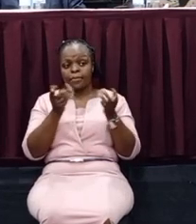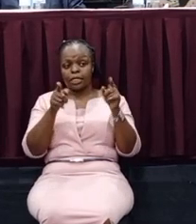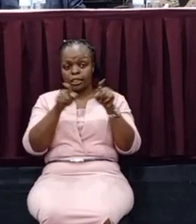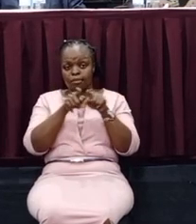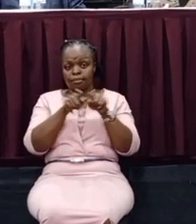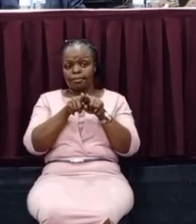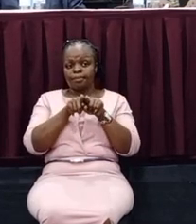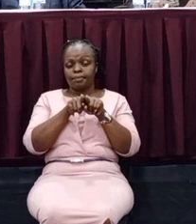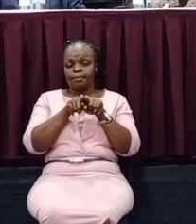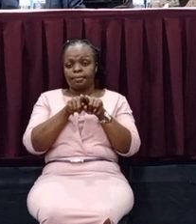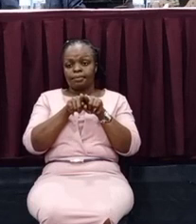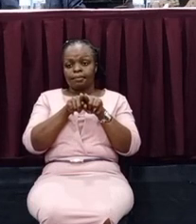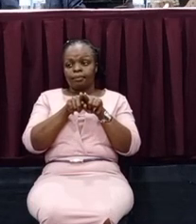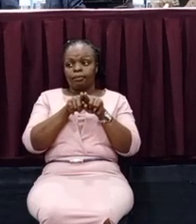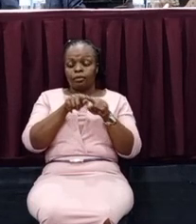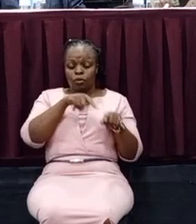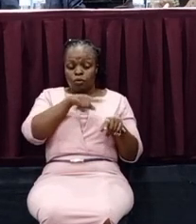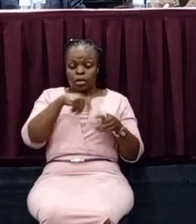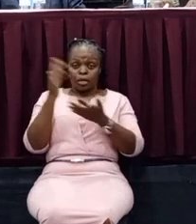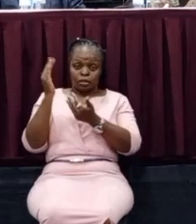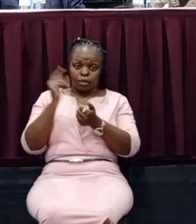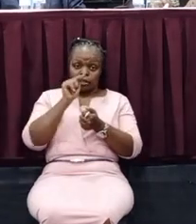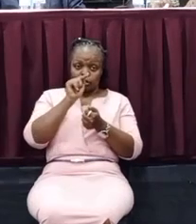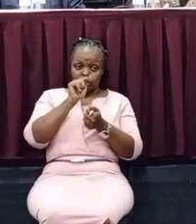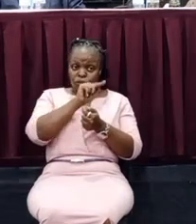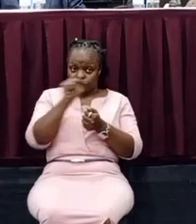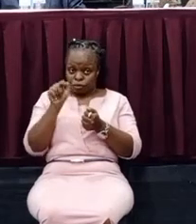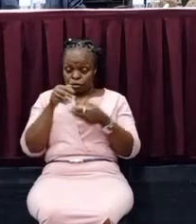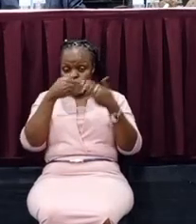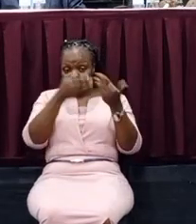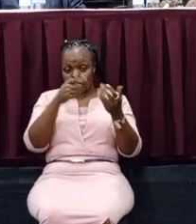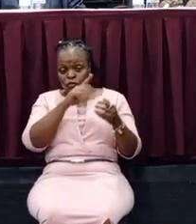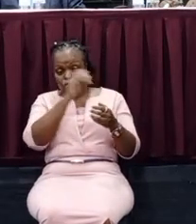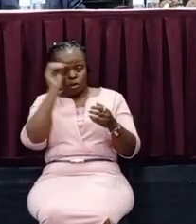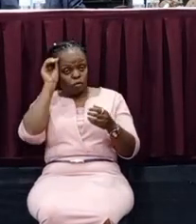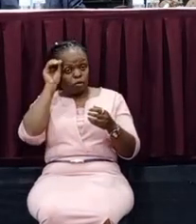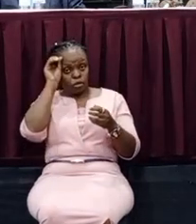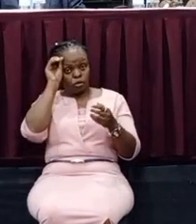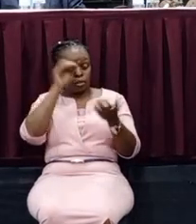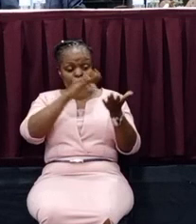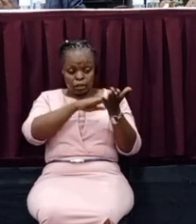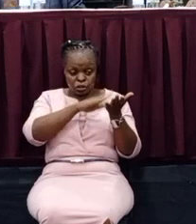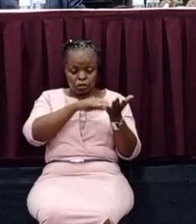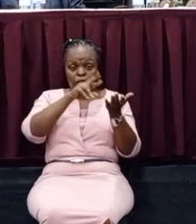And we expect you to give us your opinion, your suggestions, your recommendations, your expectations,